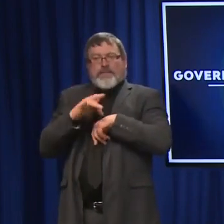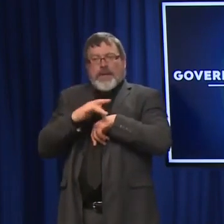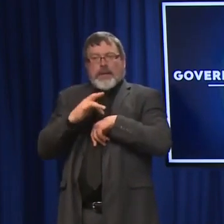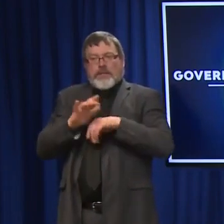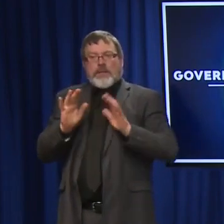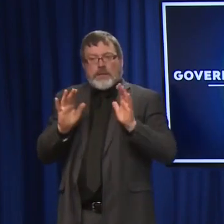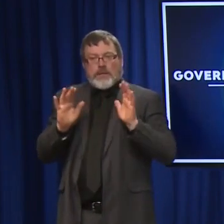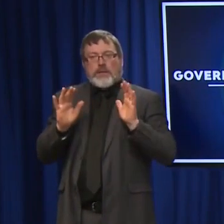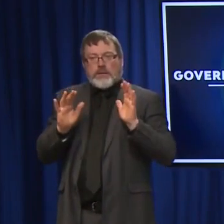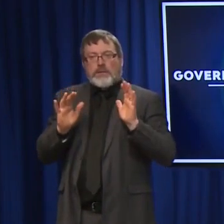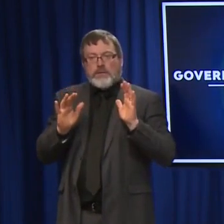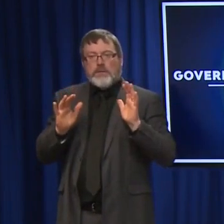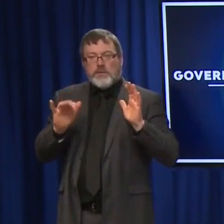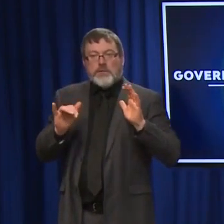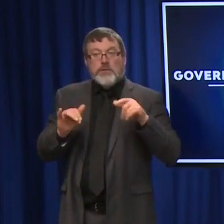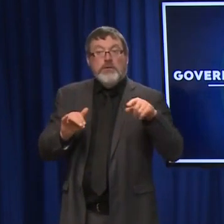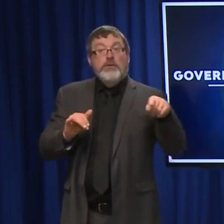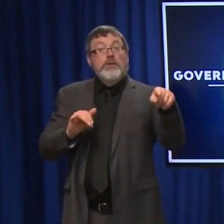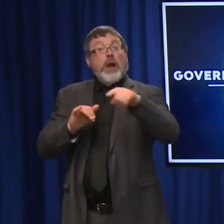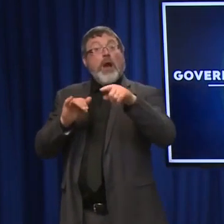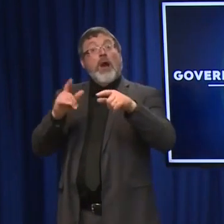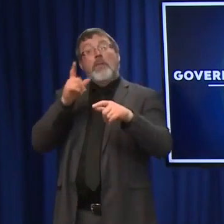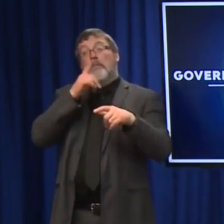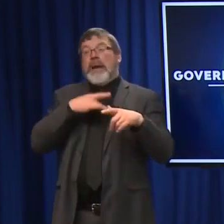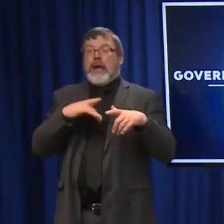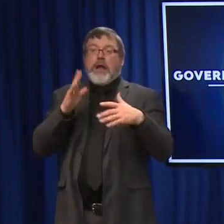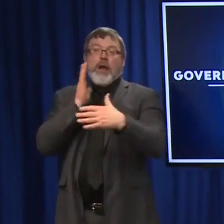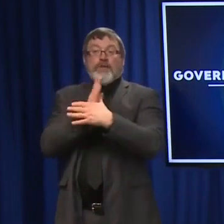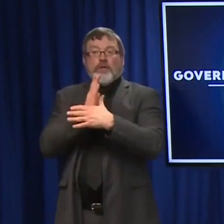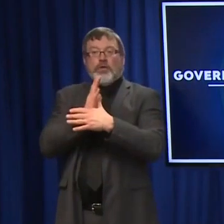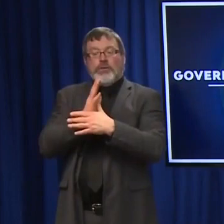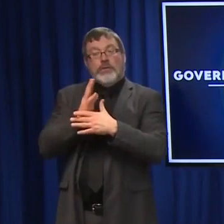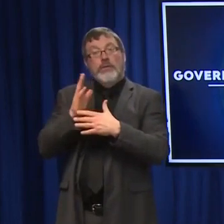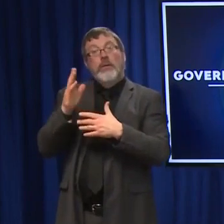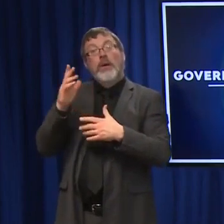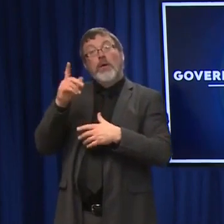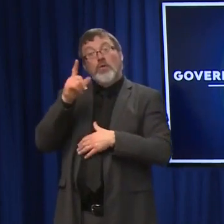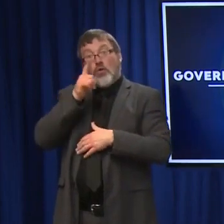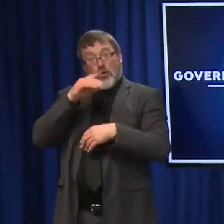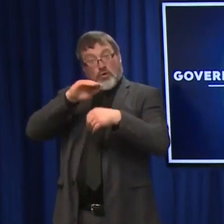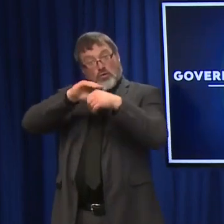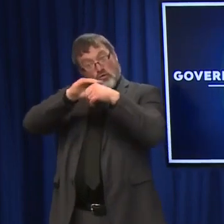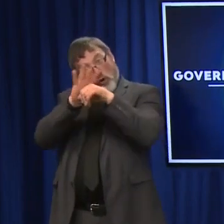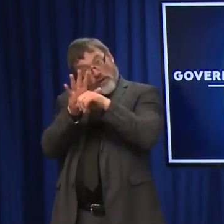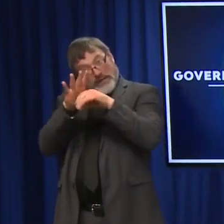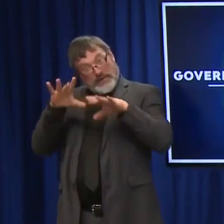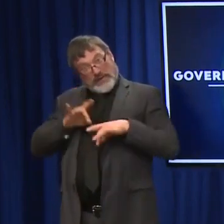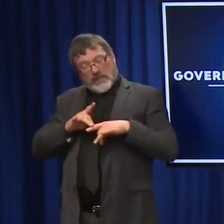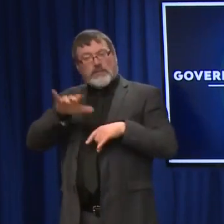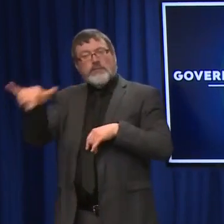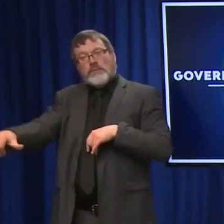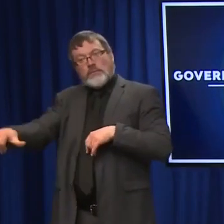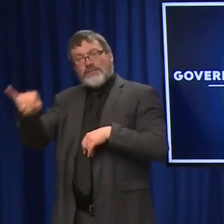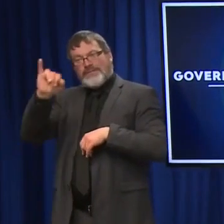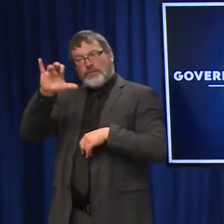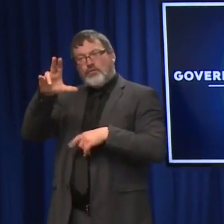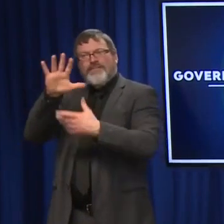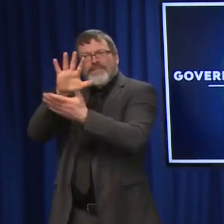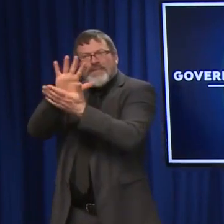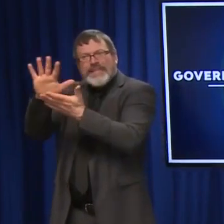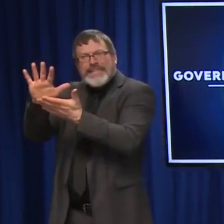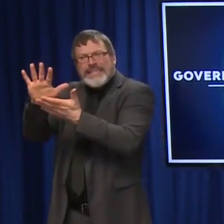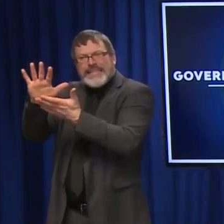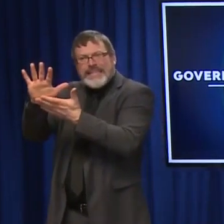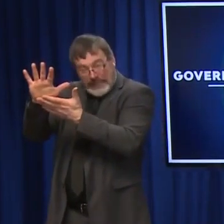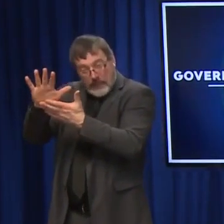the average person in the ICU for COVID might be there for five weeks, where the average person with a triple bypass is only there for five days. So,